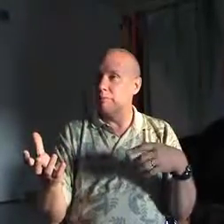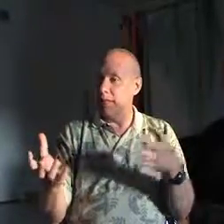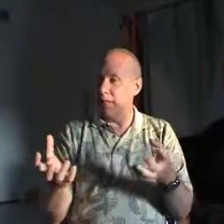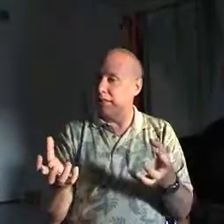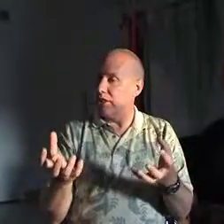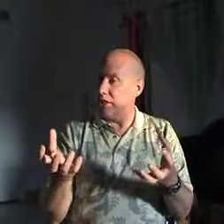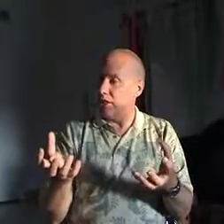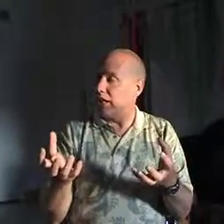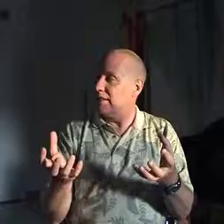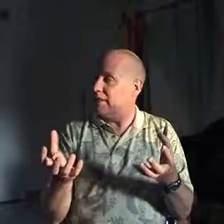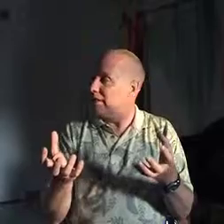Because it's all concepts.